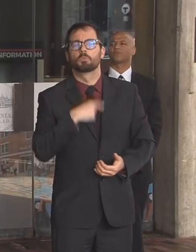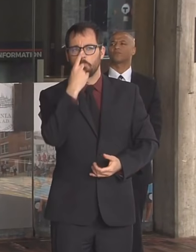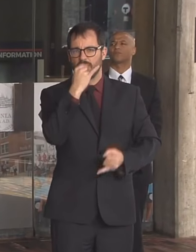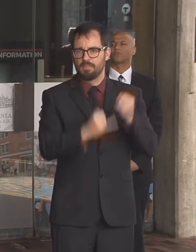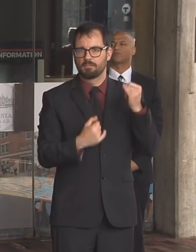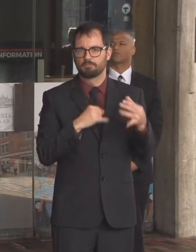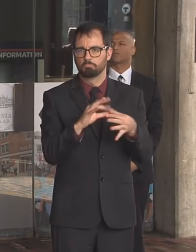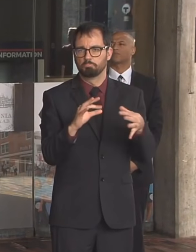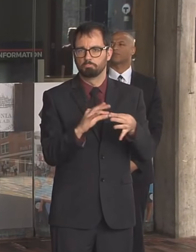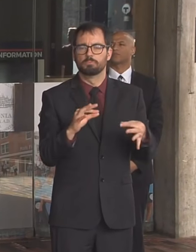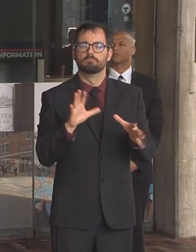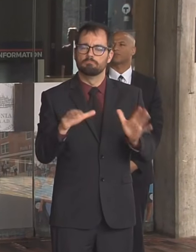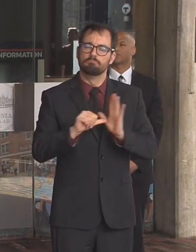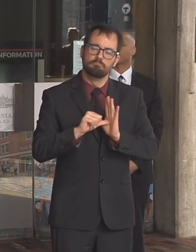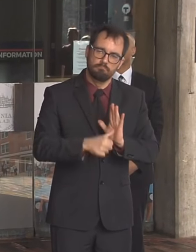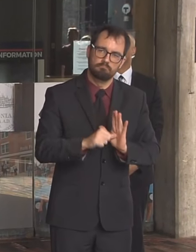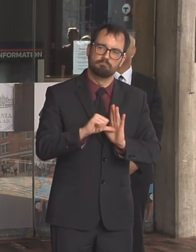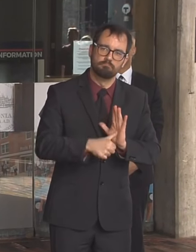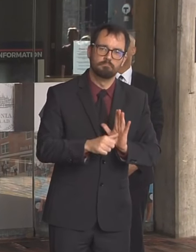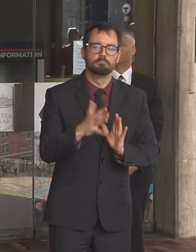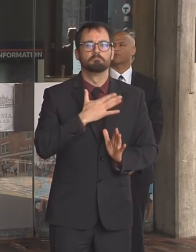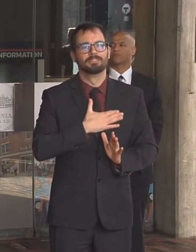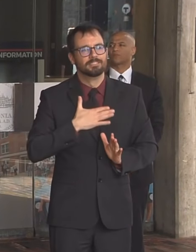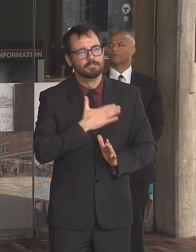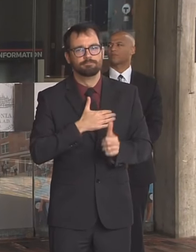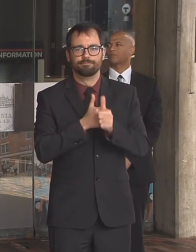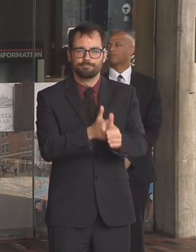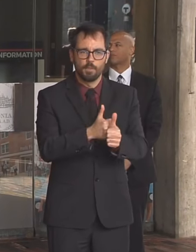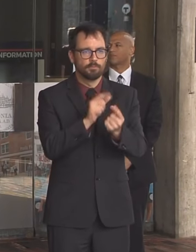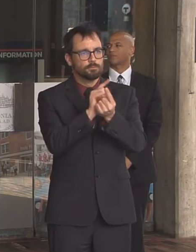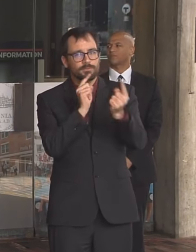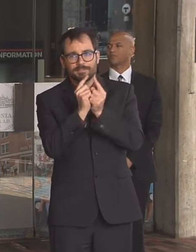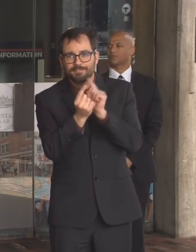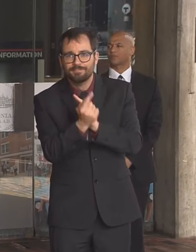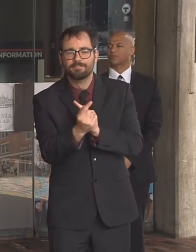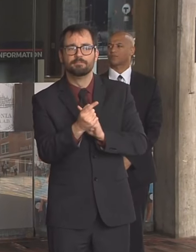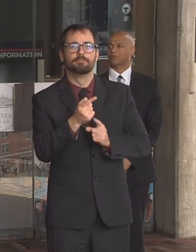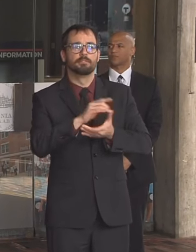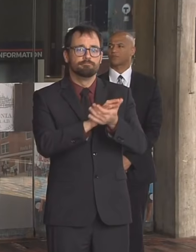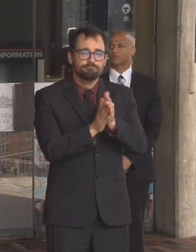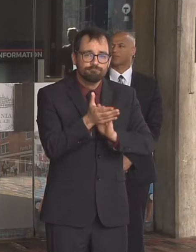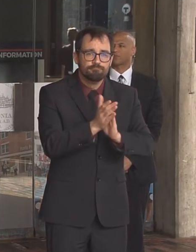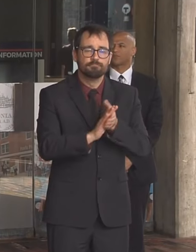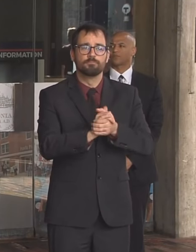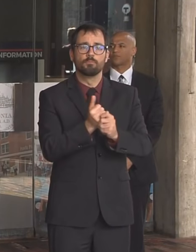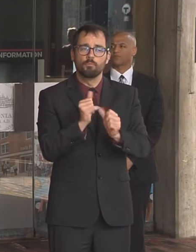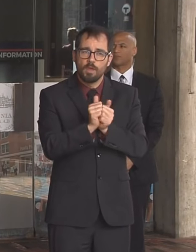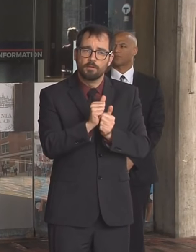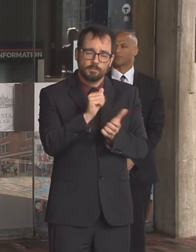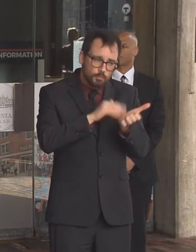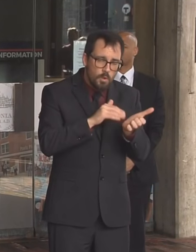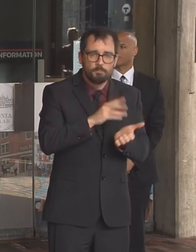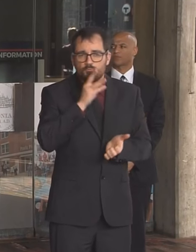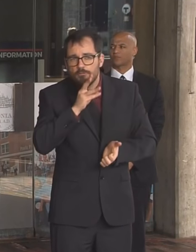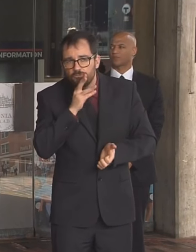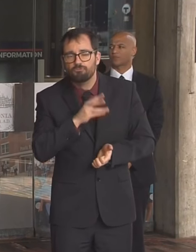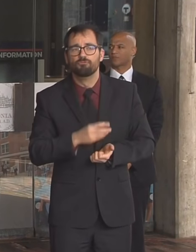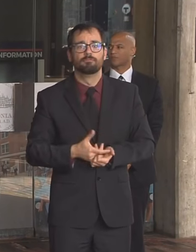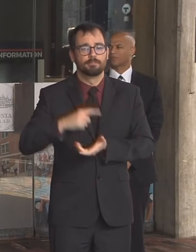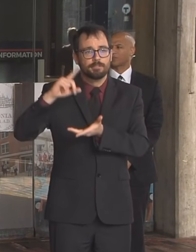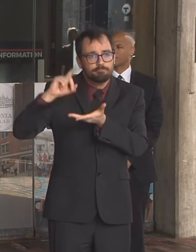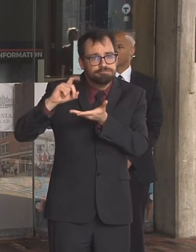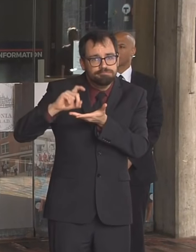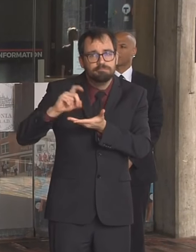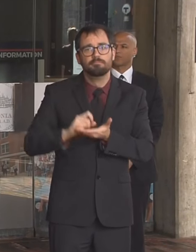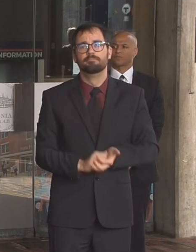your hands often with soap and water using hand sanitizer physical distance is an opportunity for you to stay six feet away from